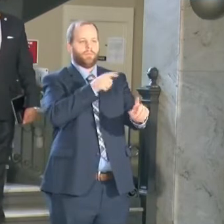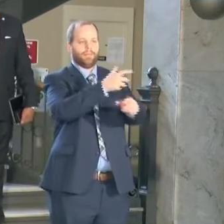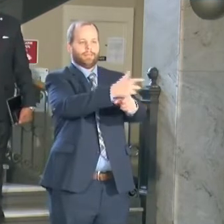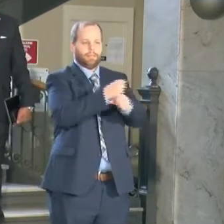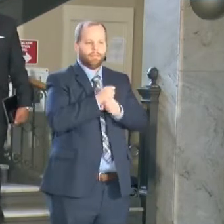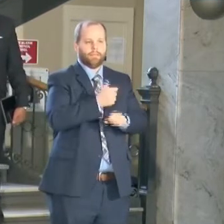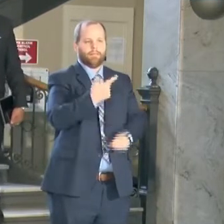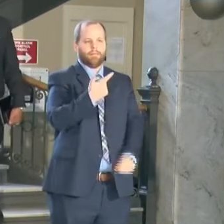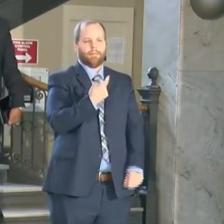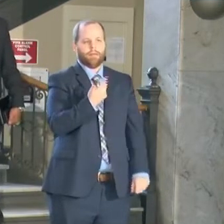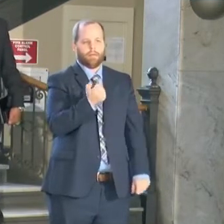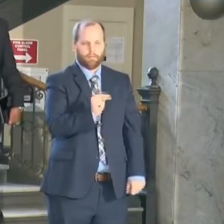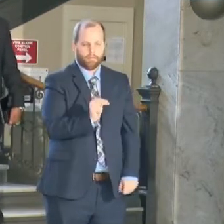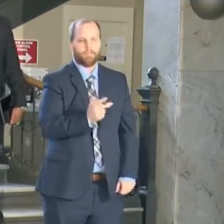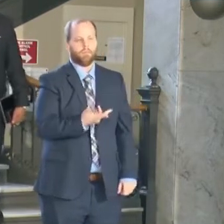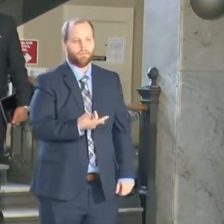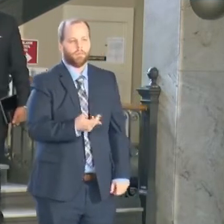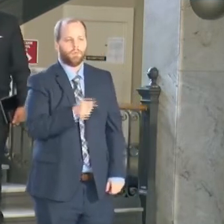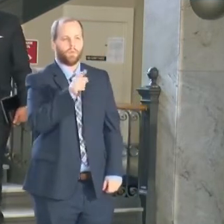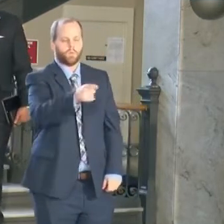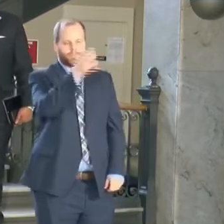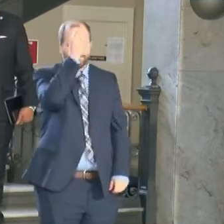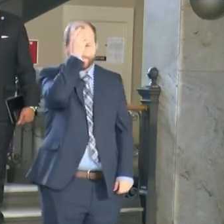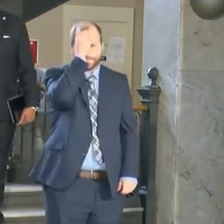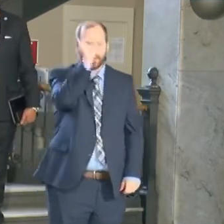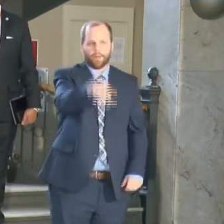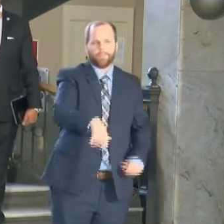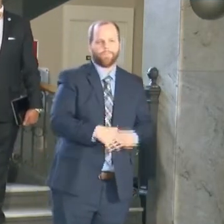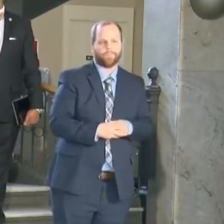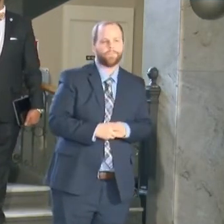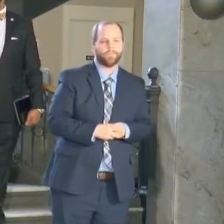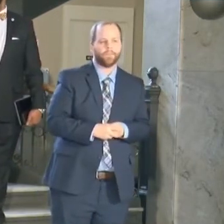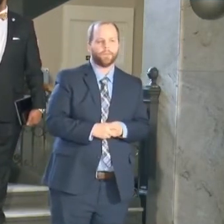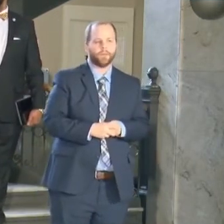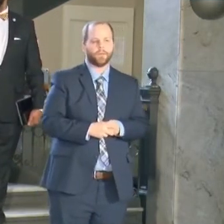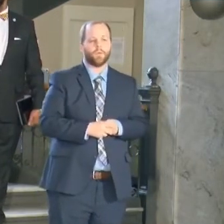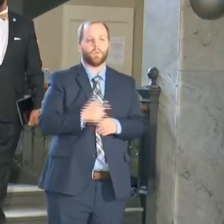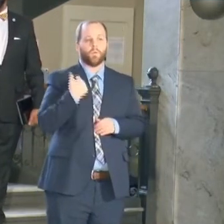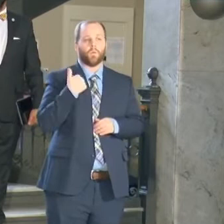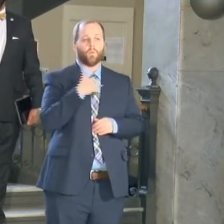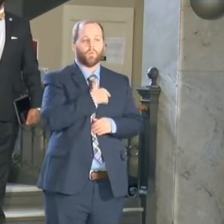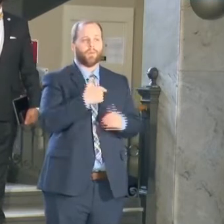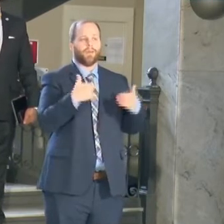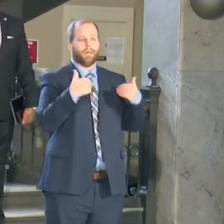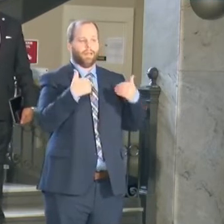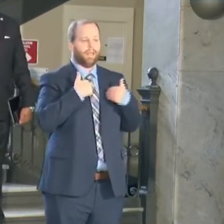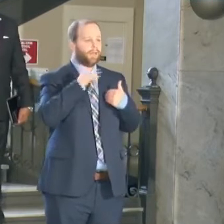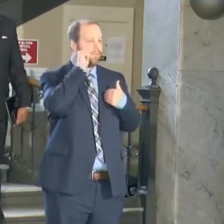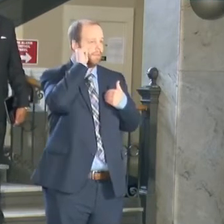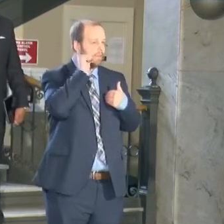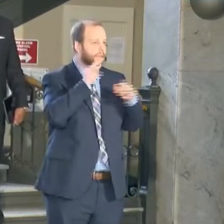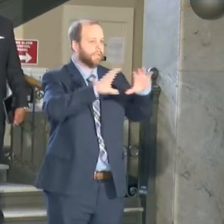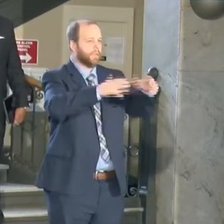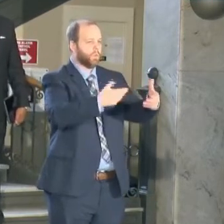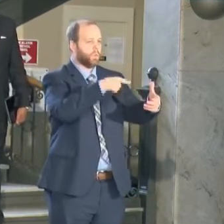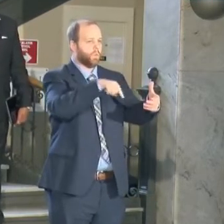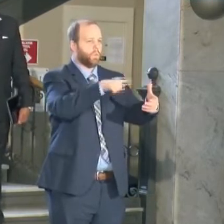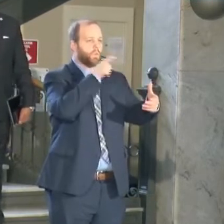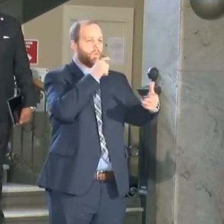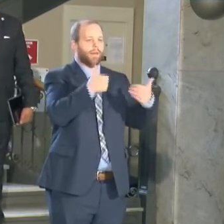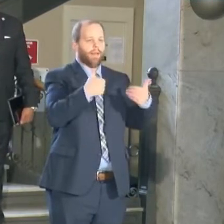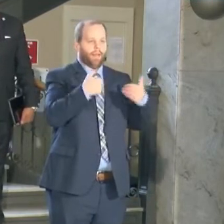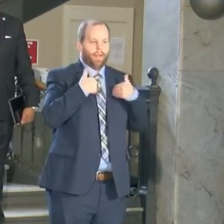-15. I want that to sit with you for a minute. We have teenagers who have access